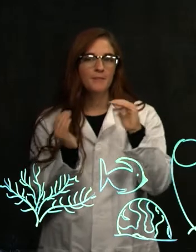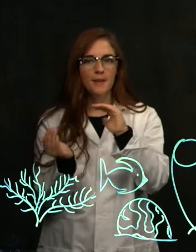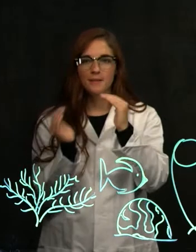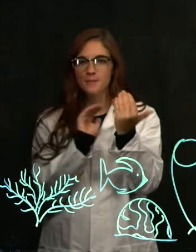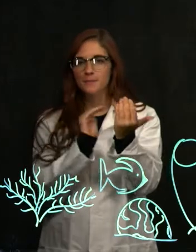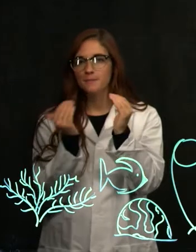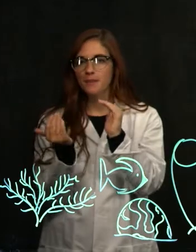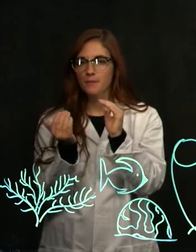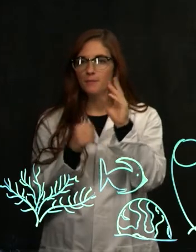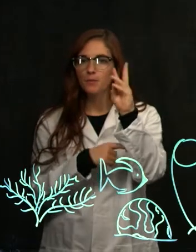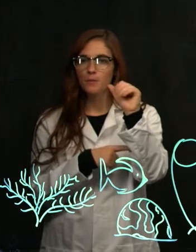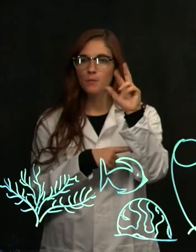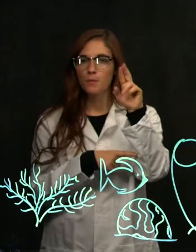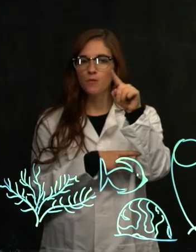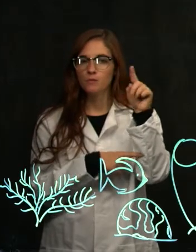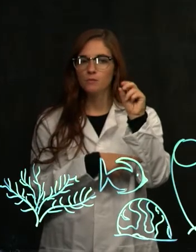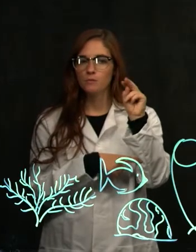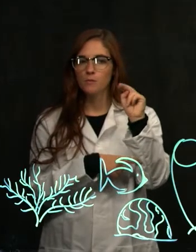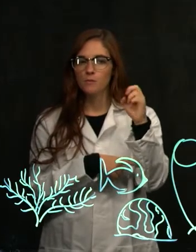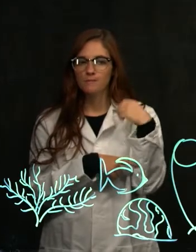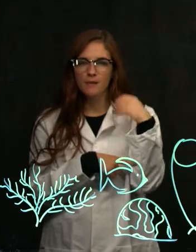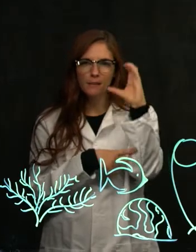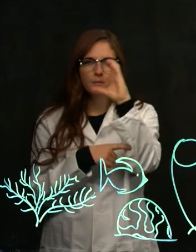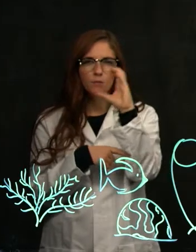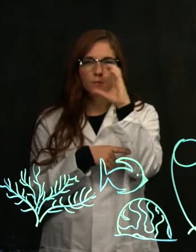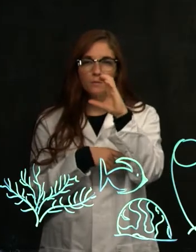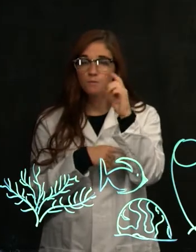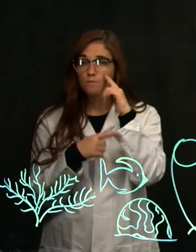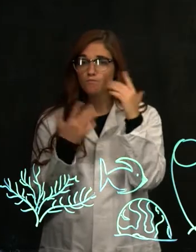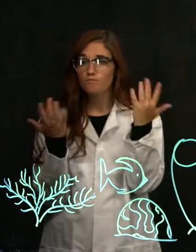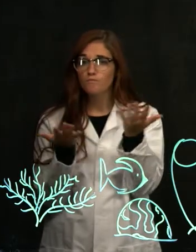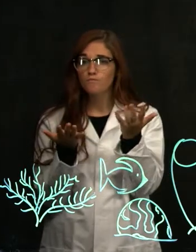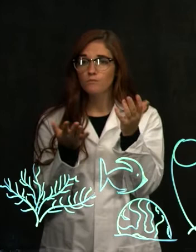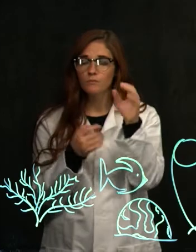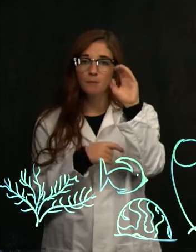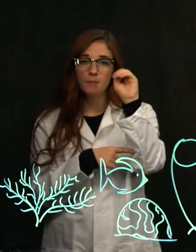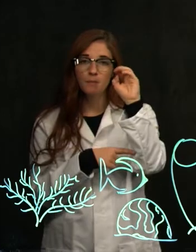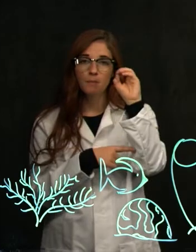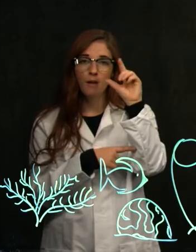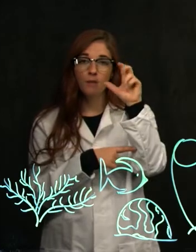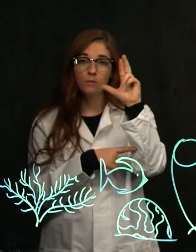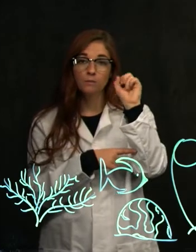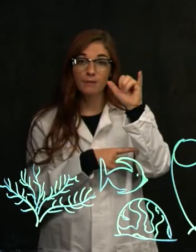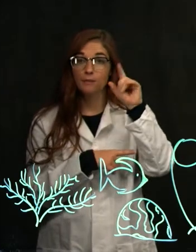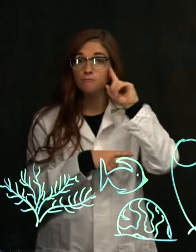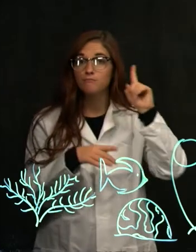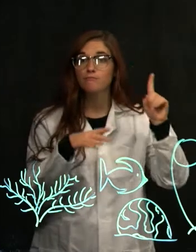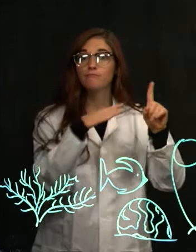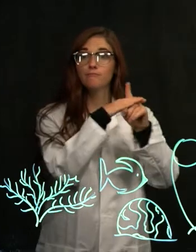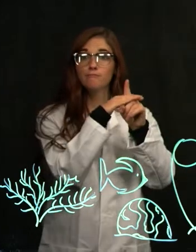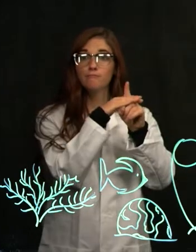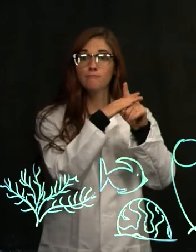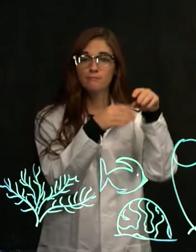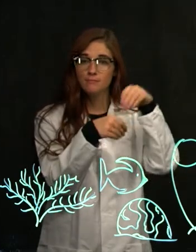this war zone and I'm looking for molecules that appear in these samples